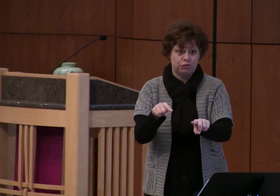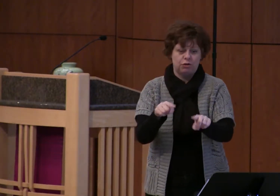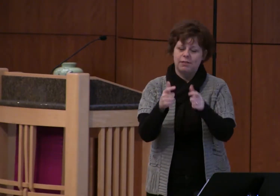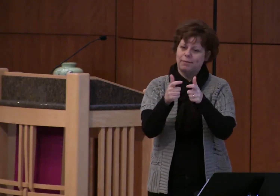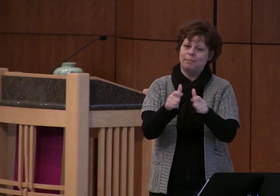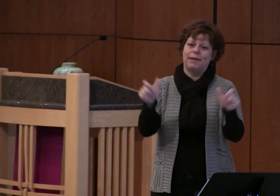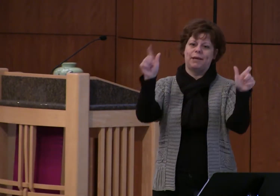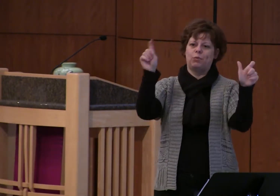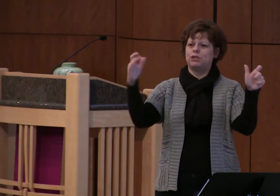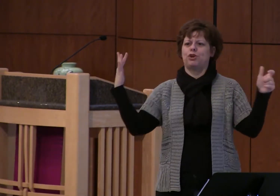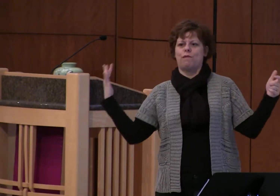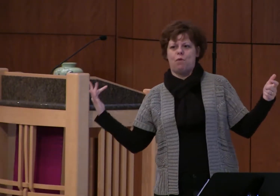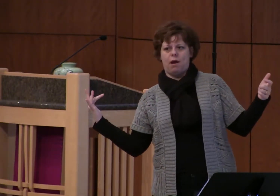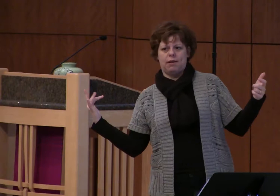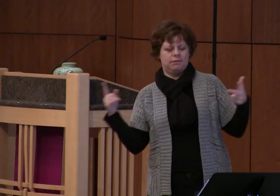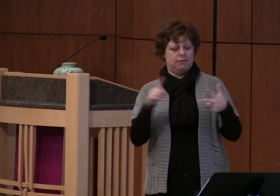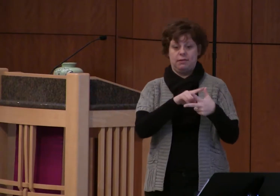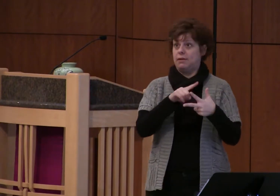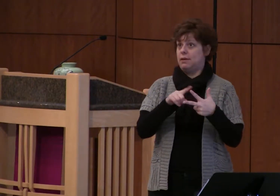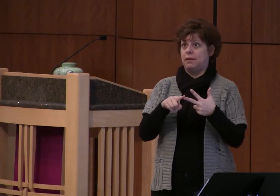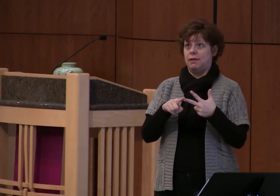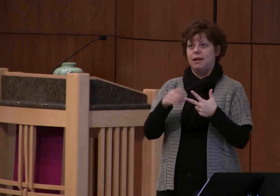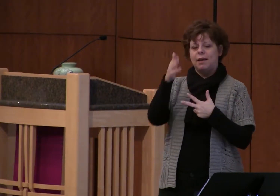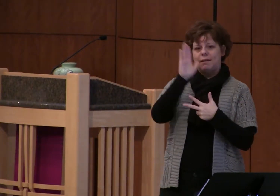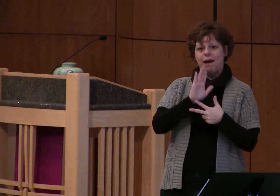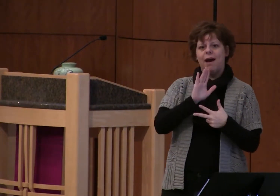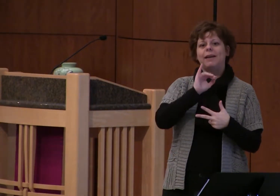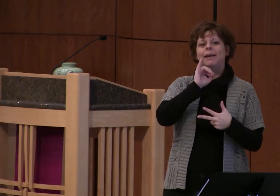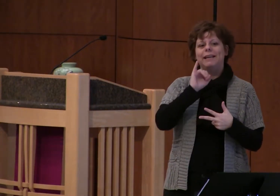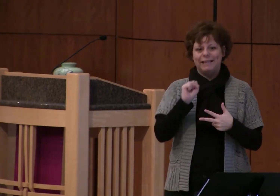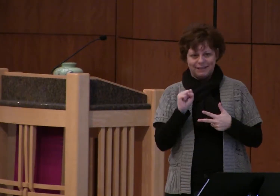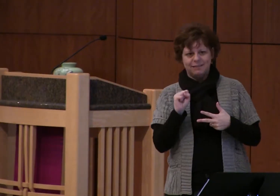big question god is love